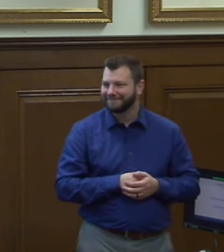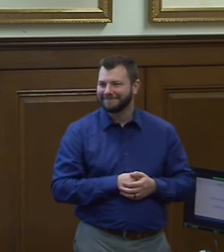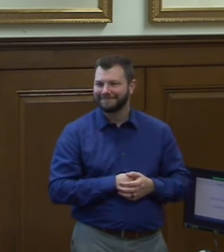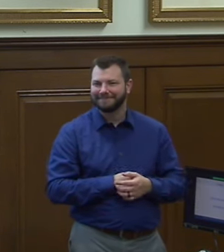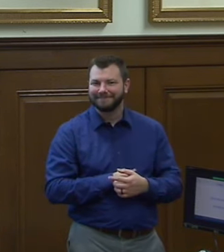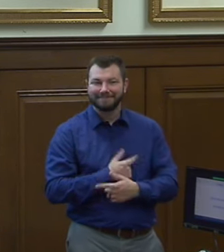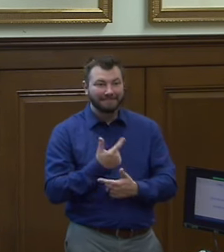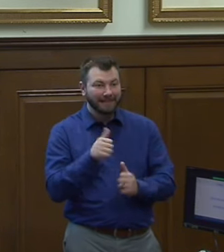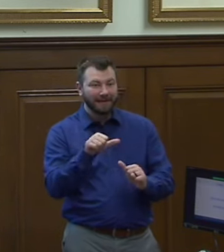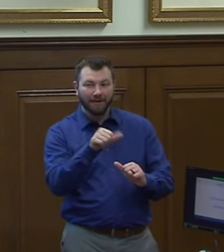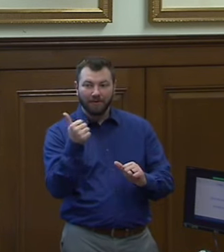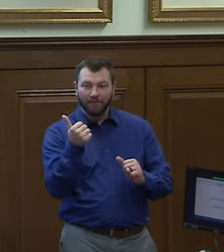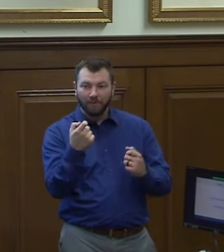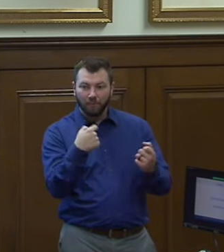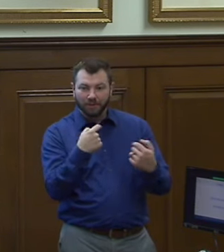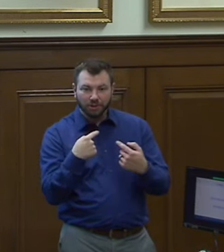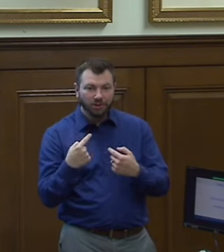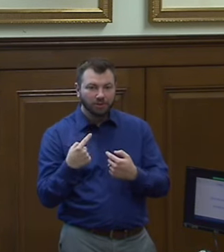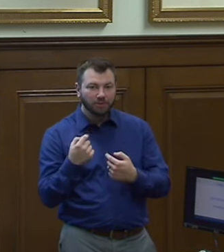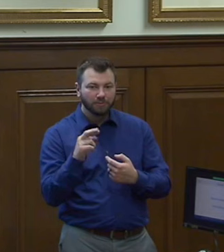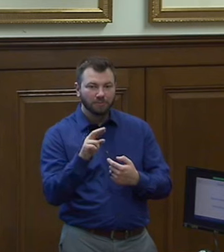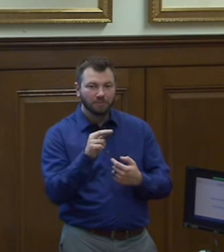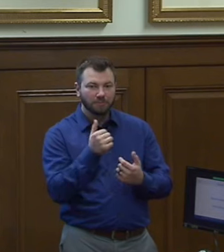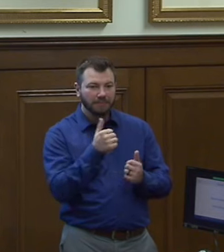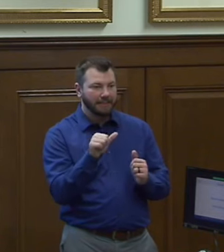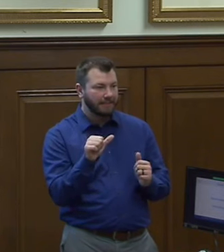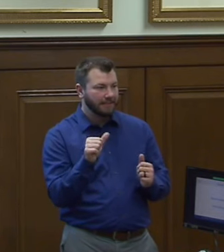are there any other questions or anything